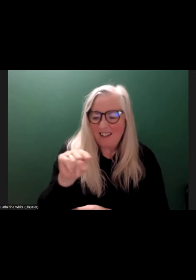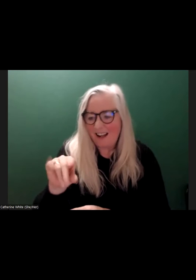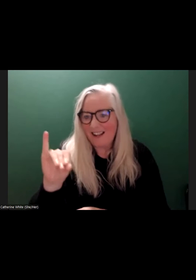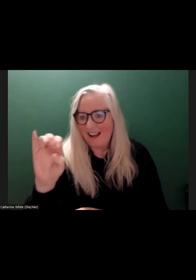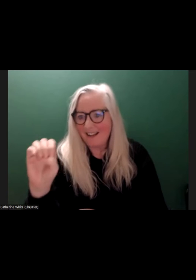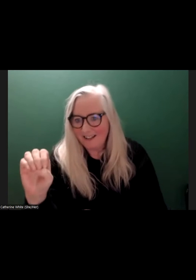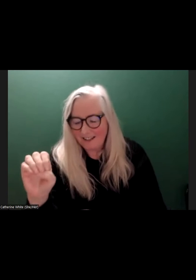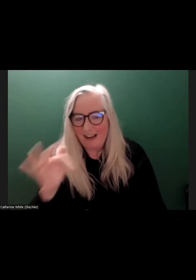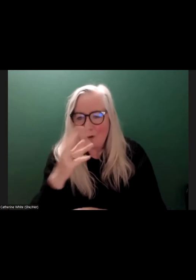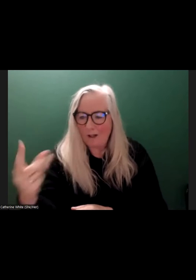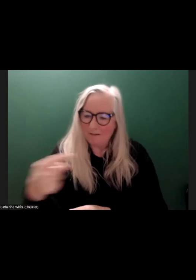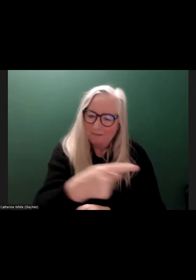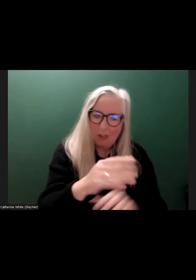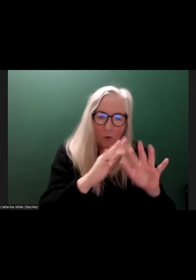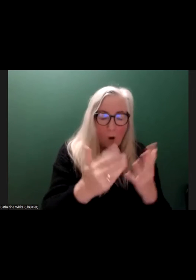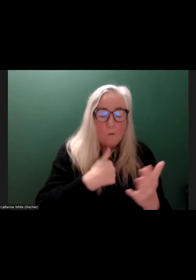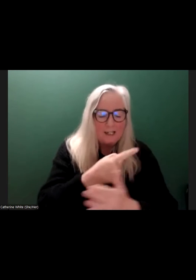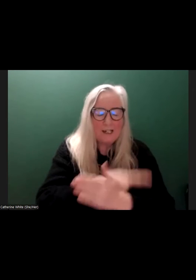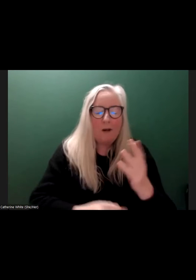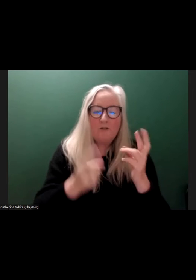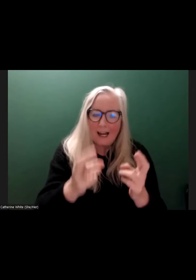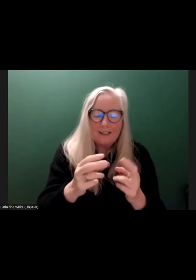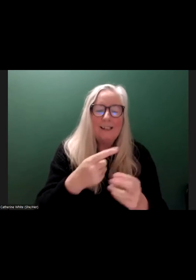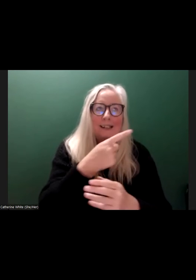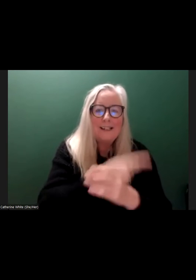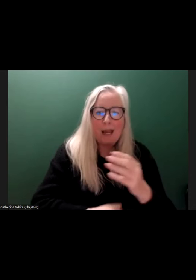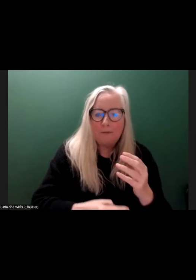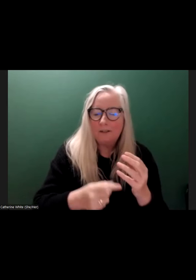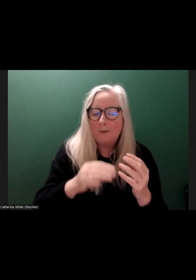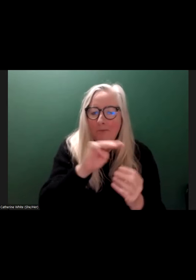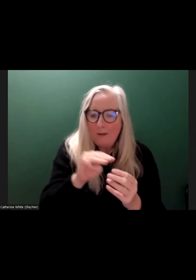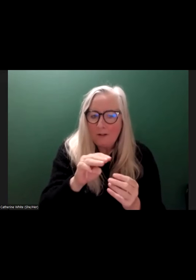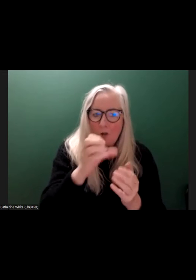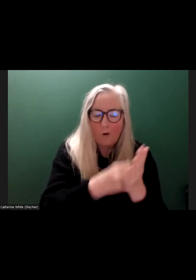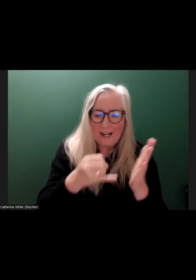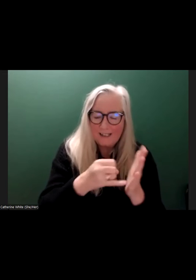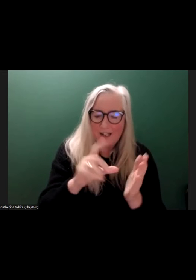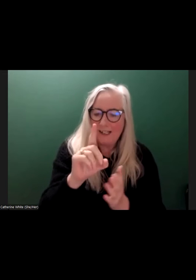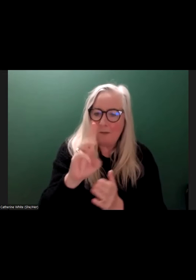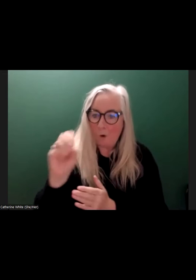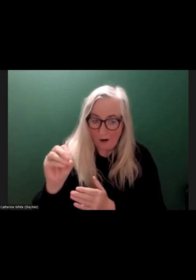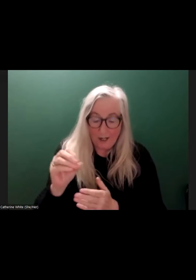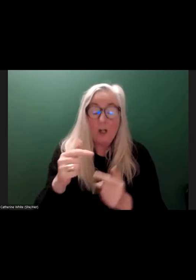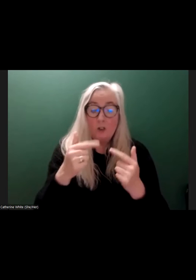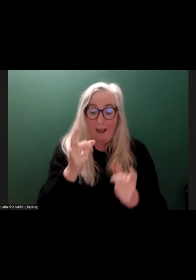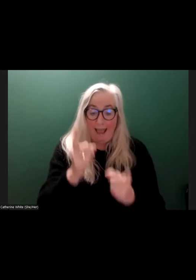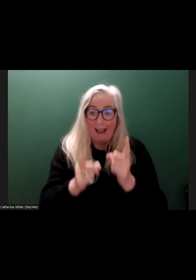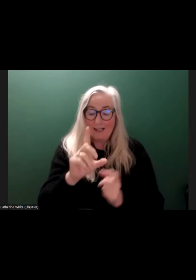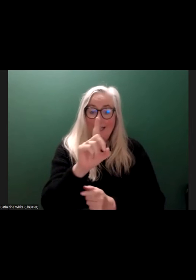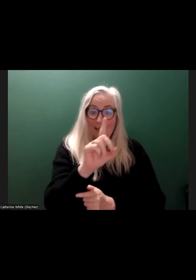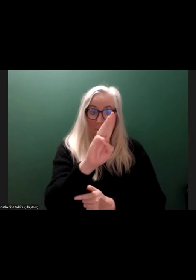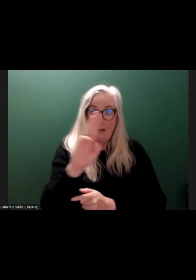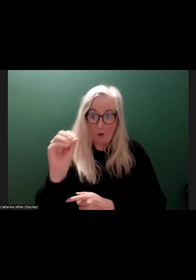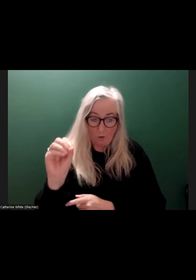We are a disability rights organisation, a disabled people's organisation, as it's called. And a disabled people's organisation, DPO,